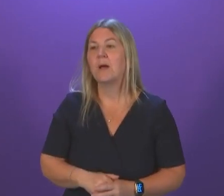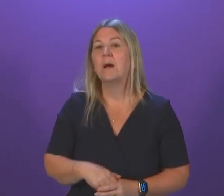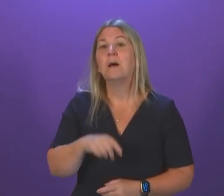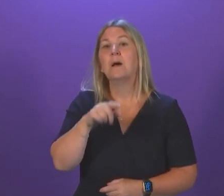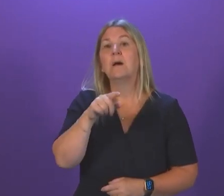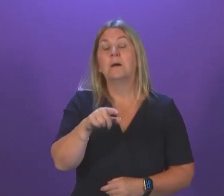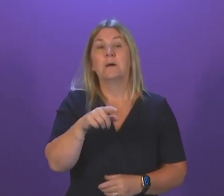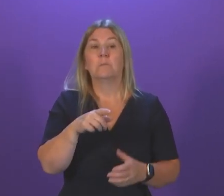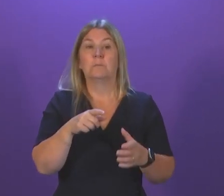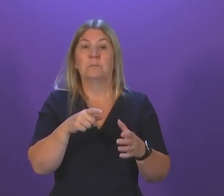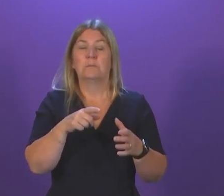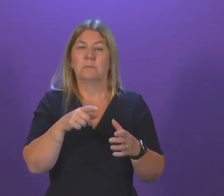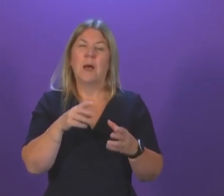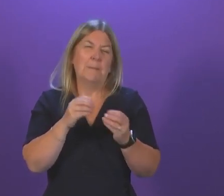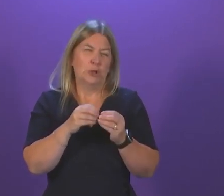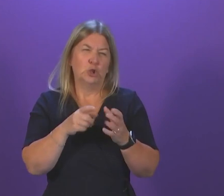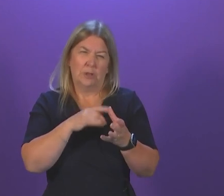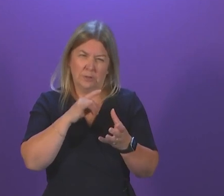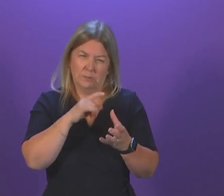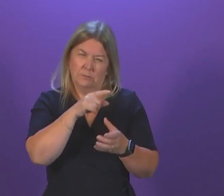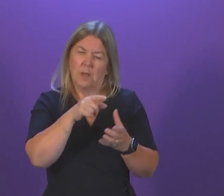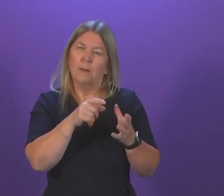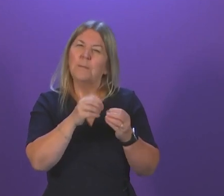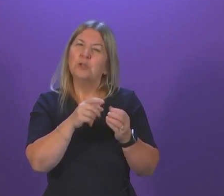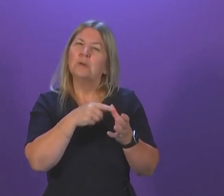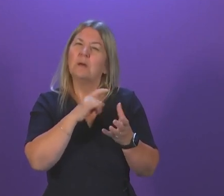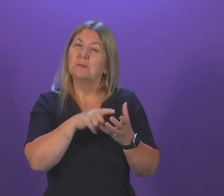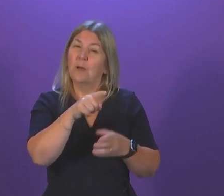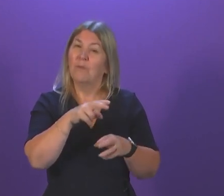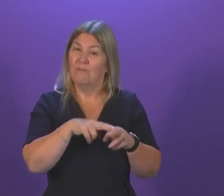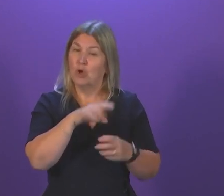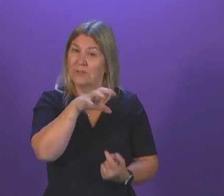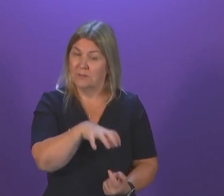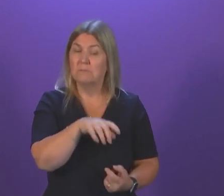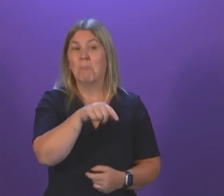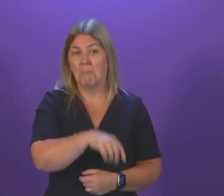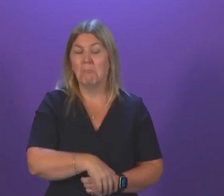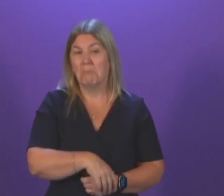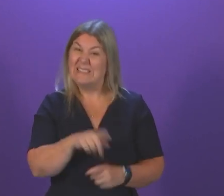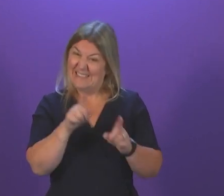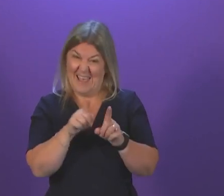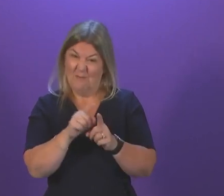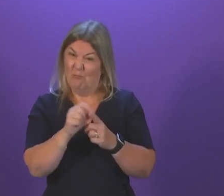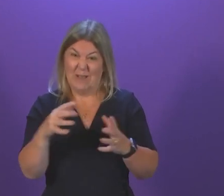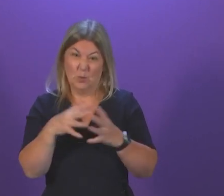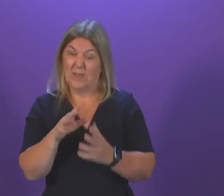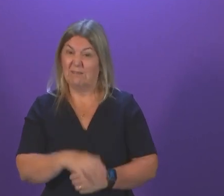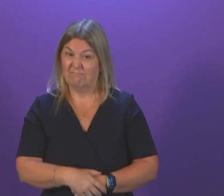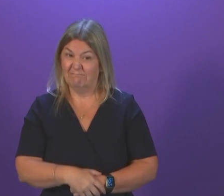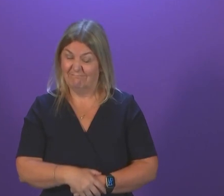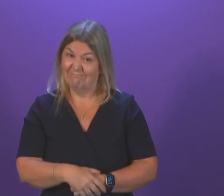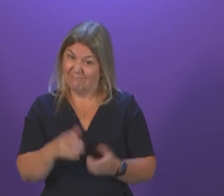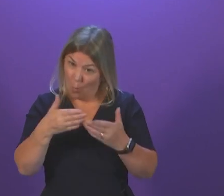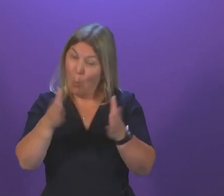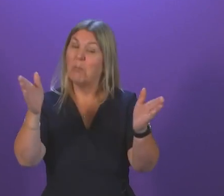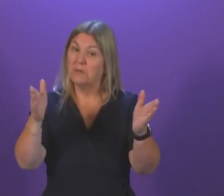in relation to Ferguson's. I think it was right for us to keep Presswick Airport open. I think it was right for us to invest to protect the